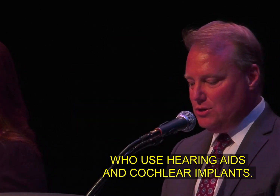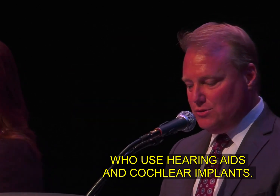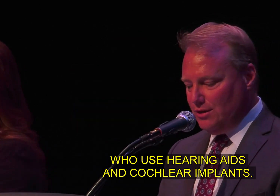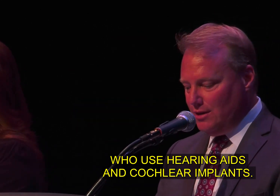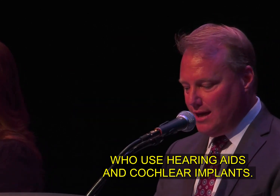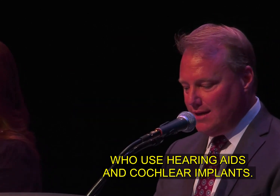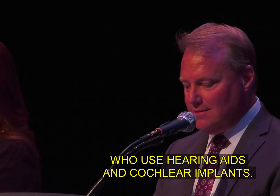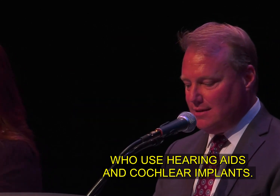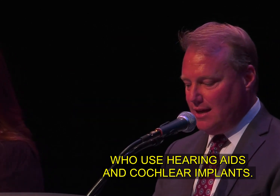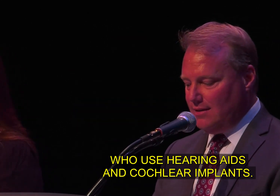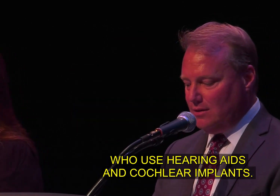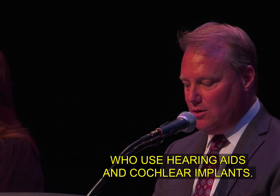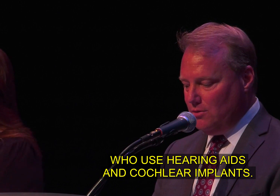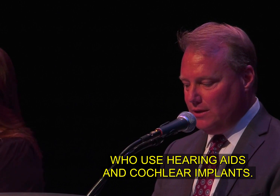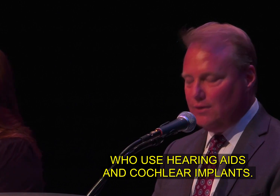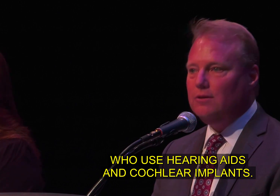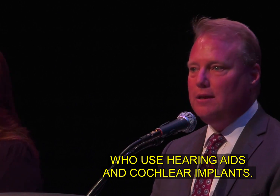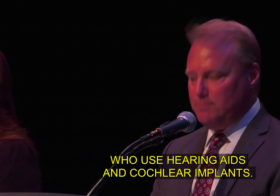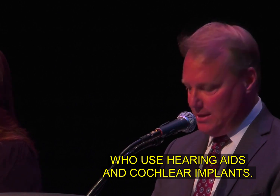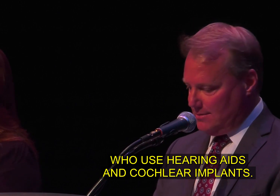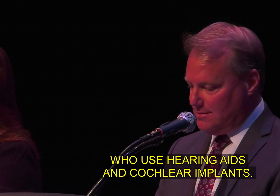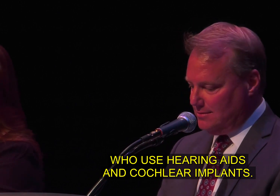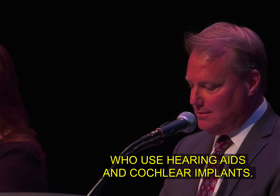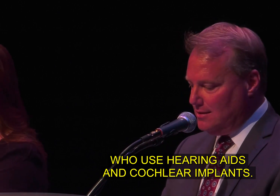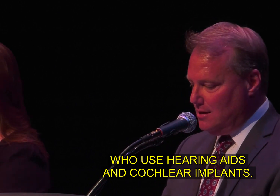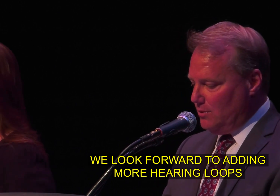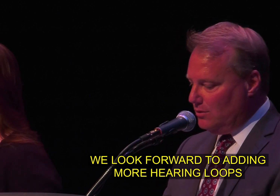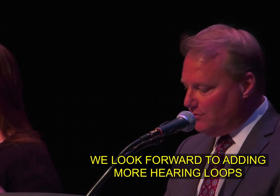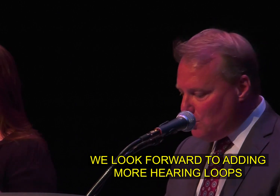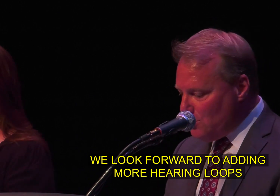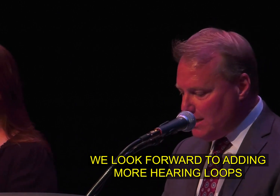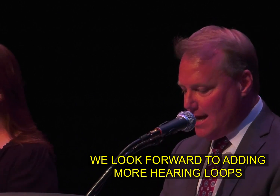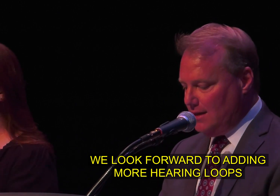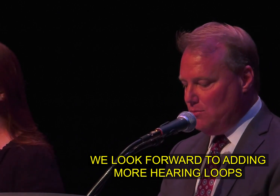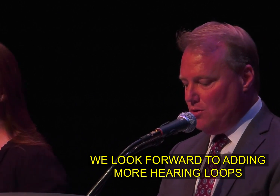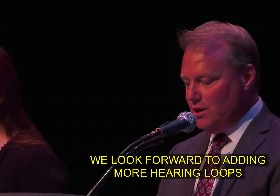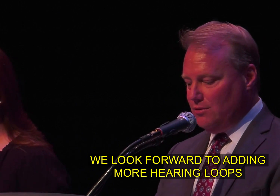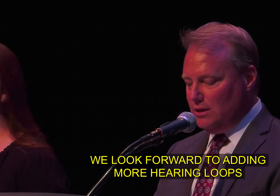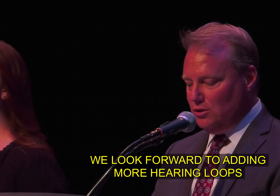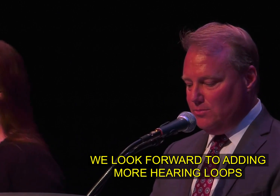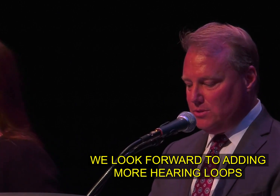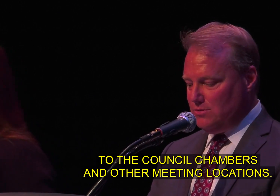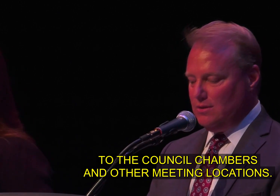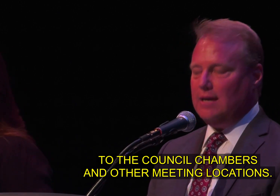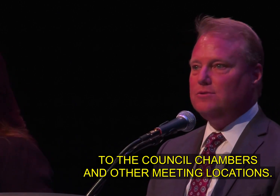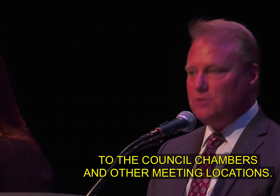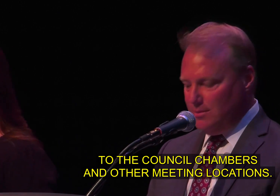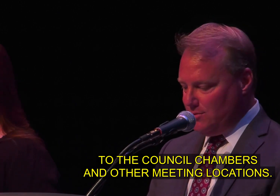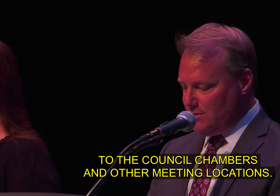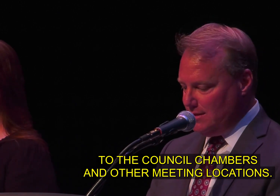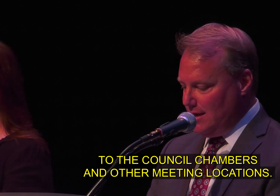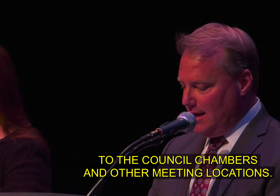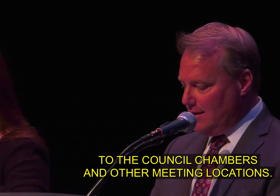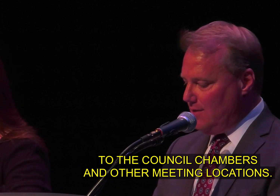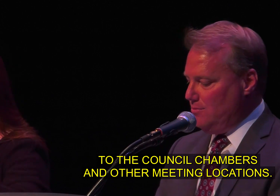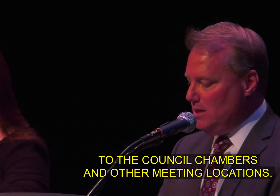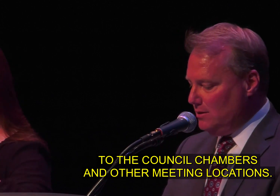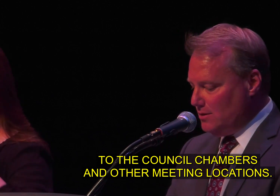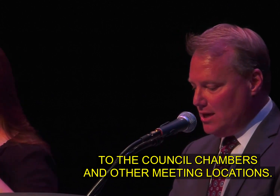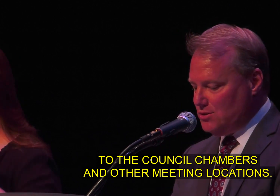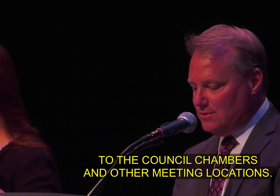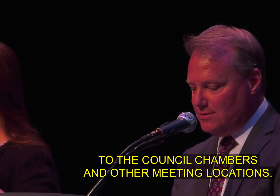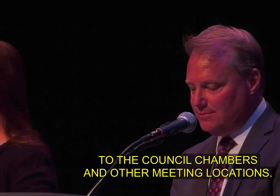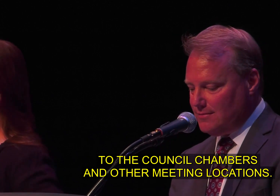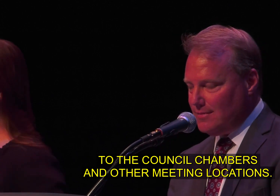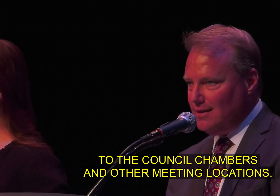who use hearing aids and coleer implants we look forward to adding more hearing loops to the council chambers and other